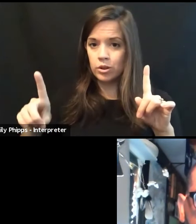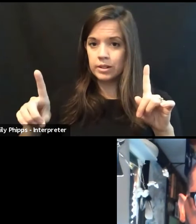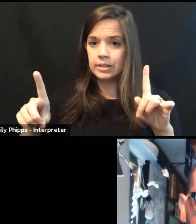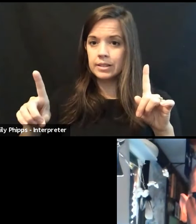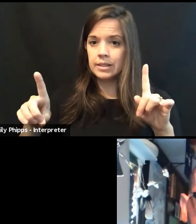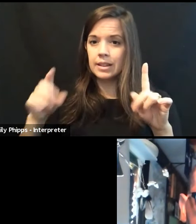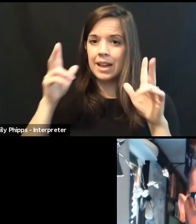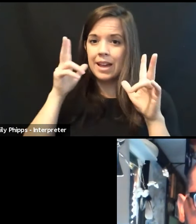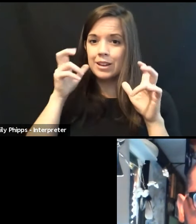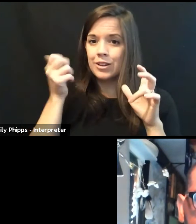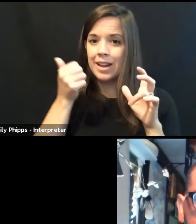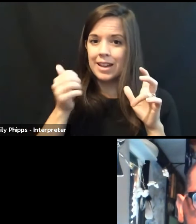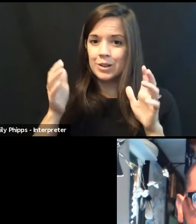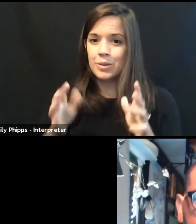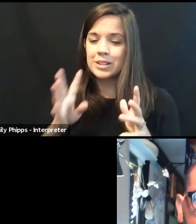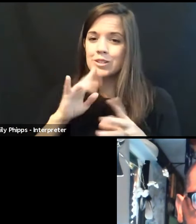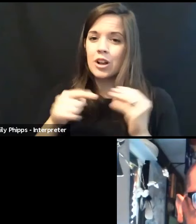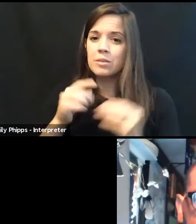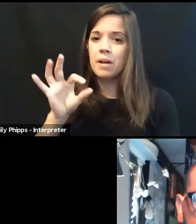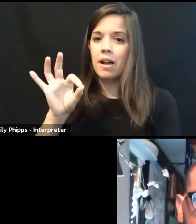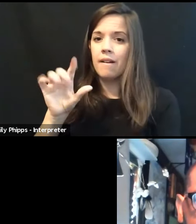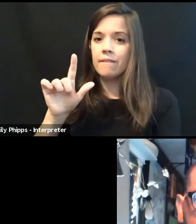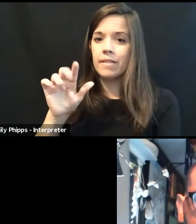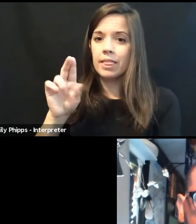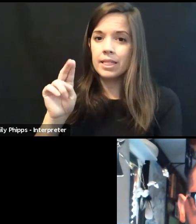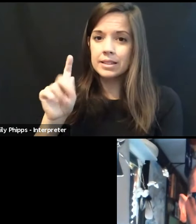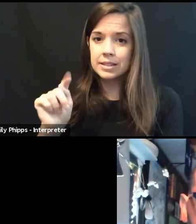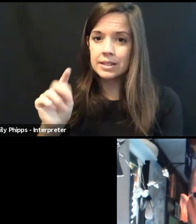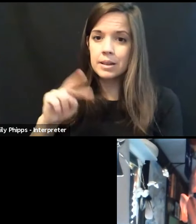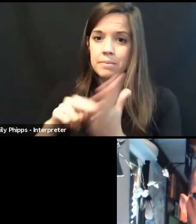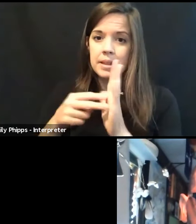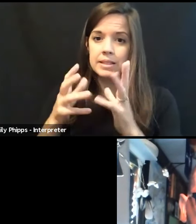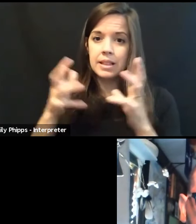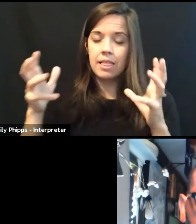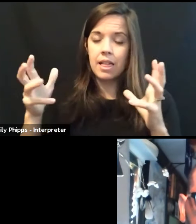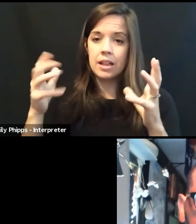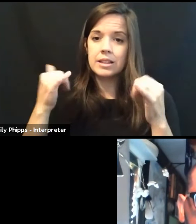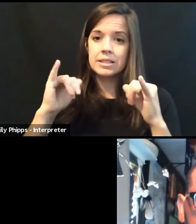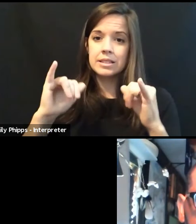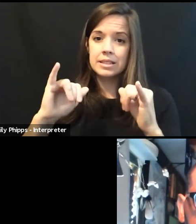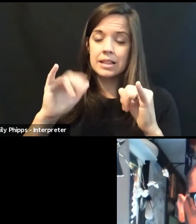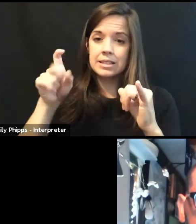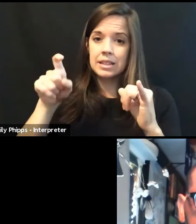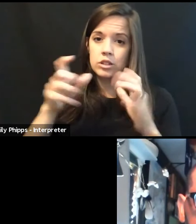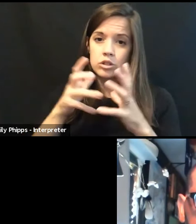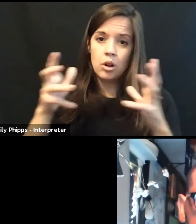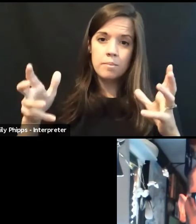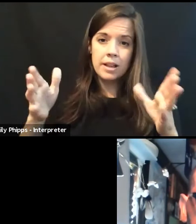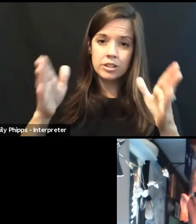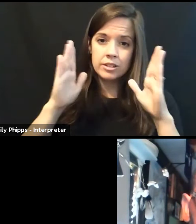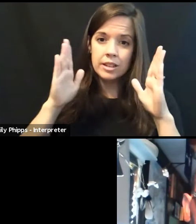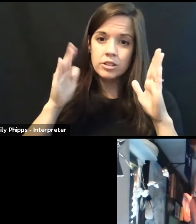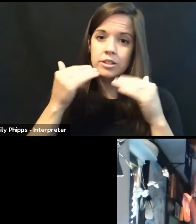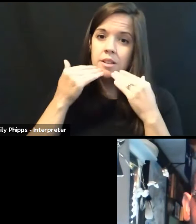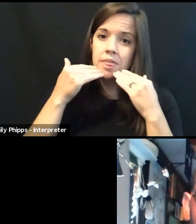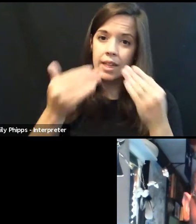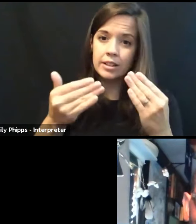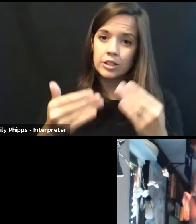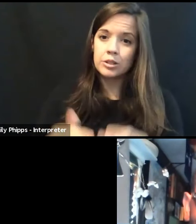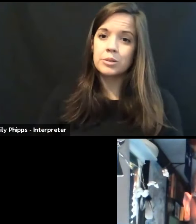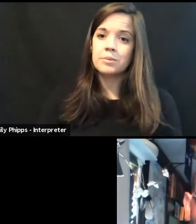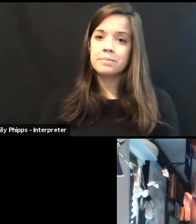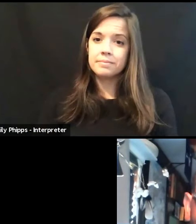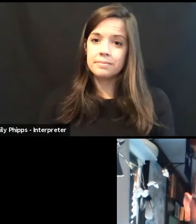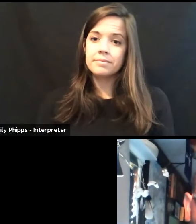anyone talk about Flint really means a lot. It still needs so much attention. So thank you. My